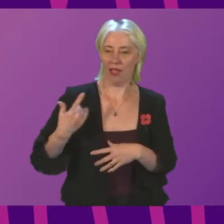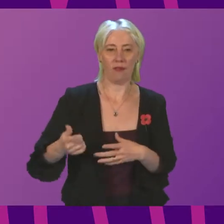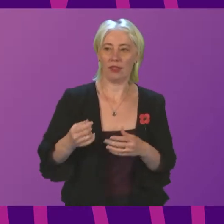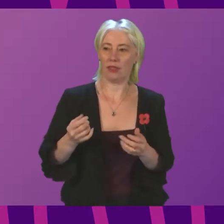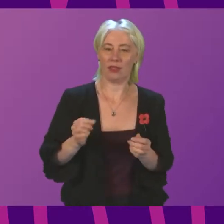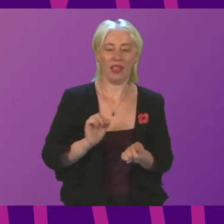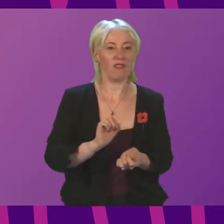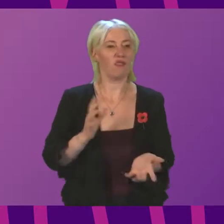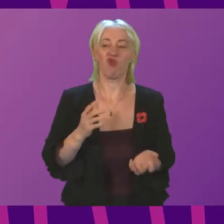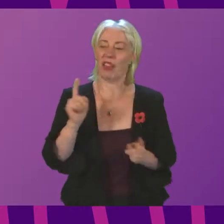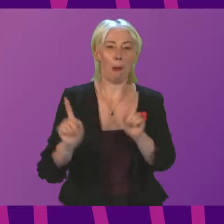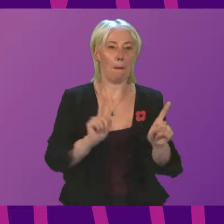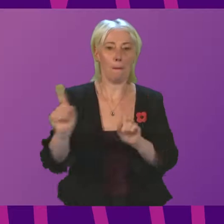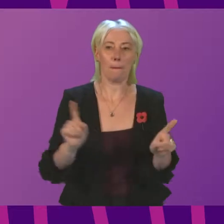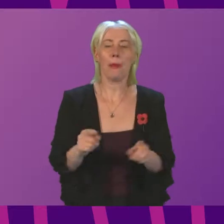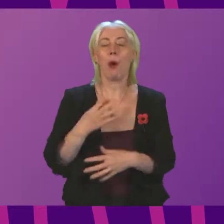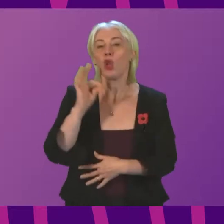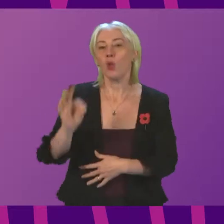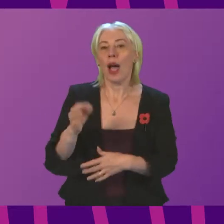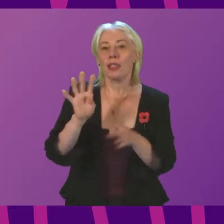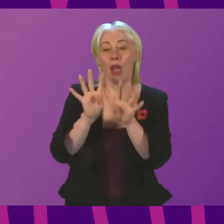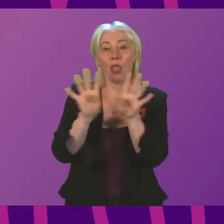Fairness Minister when the Cabinet will next meet?